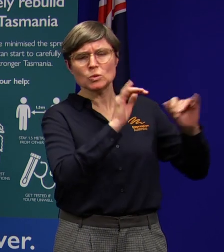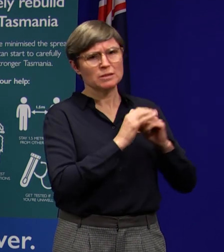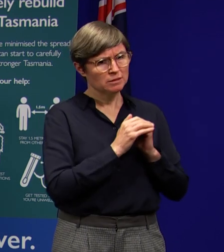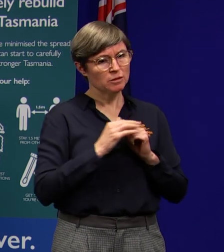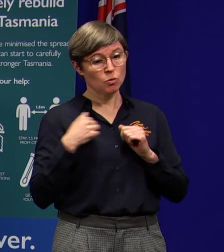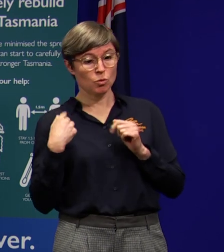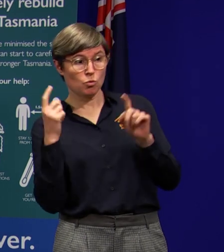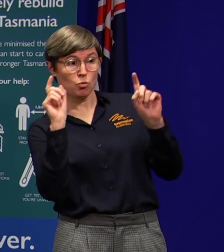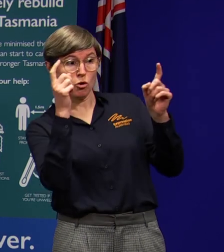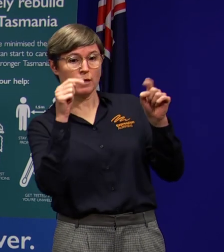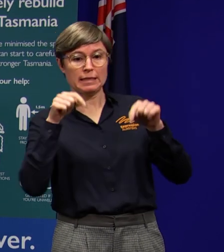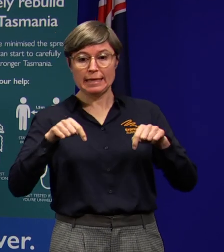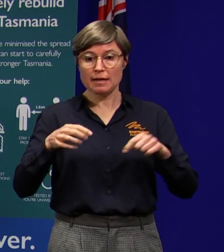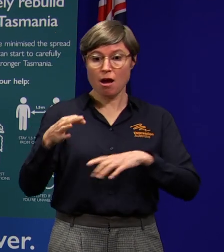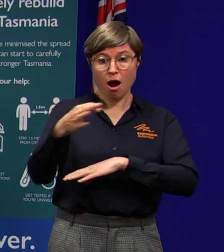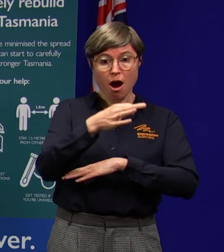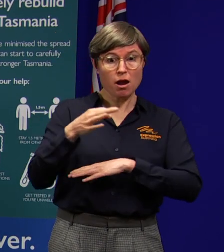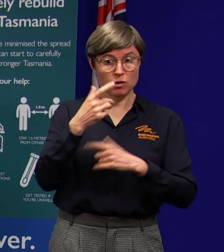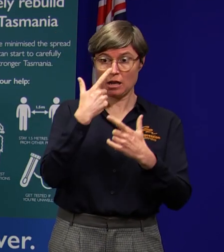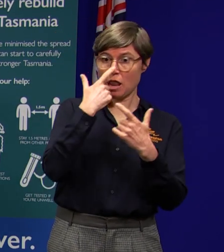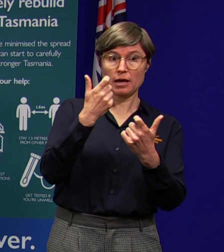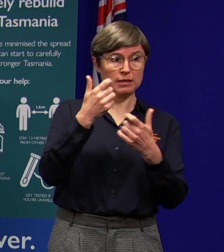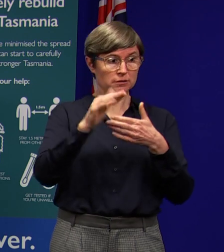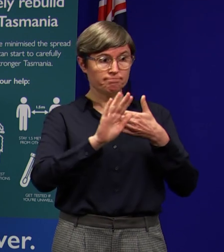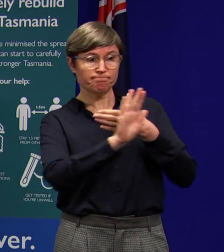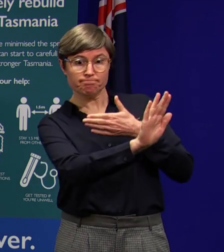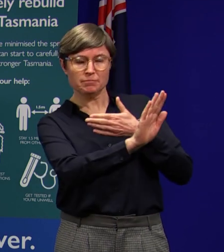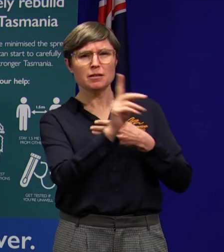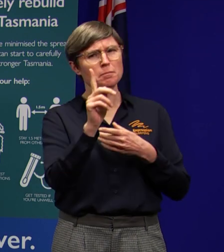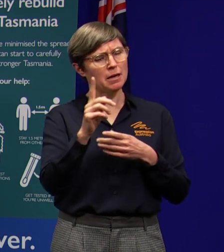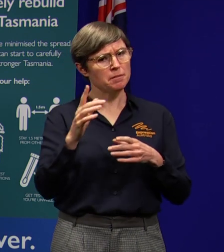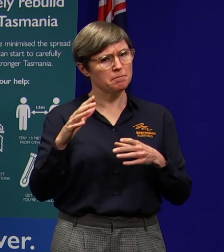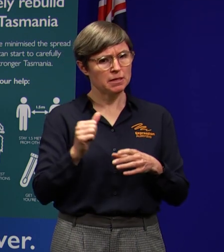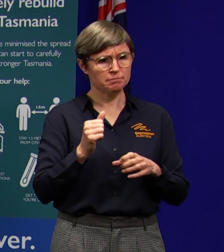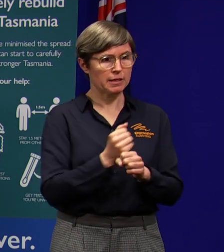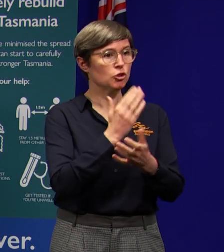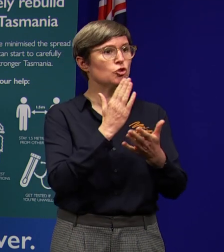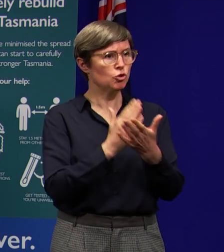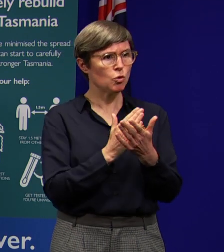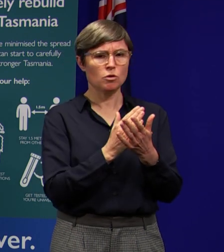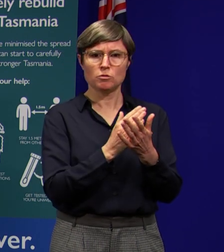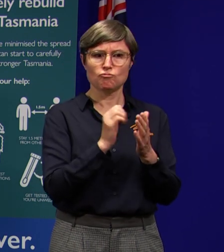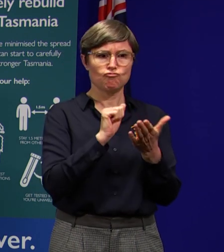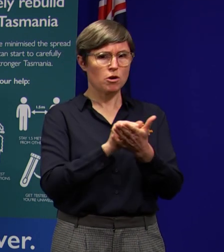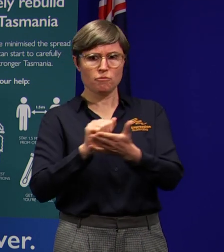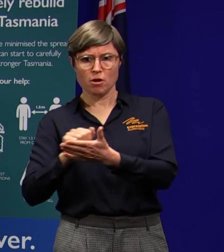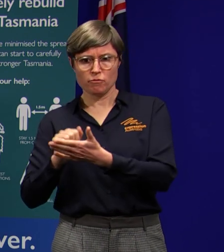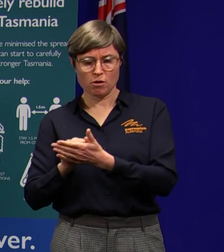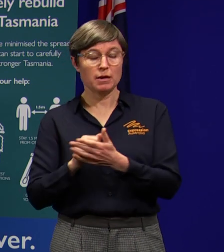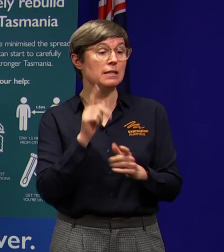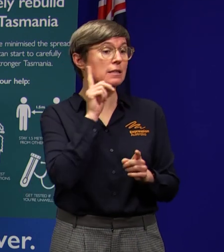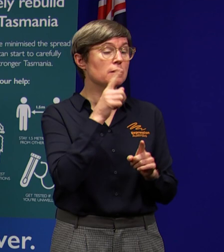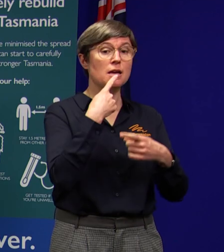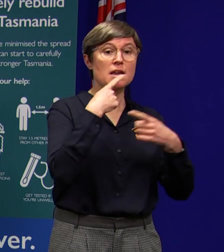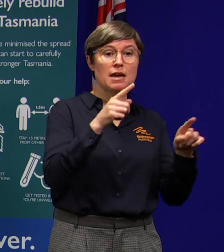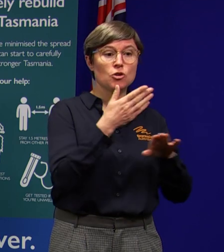our best defence, we need to ensure that we do everything that we can and that's why yesterday we put in place the additional border measures to